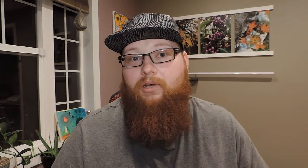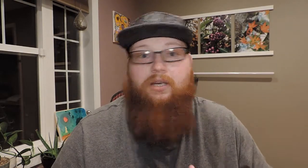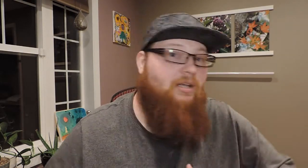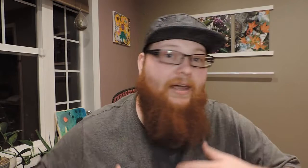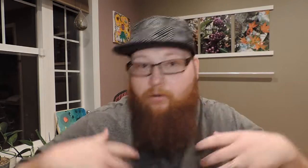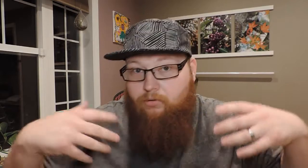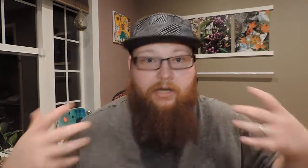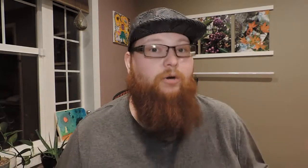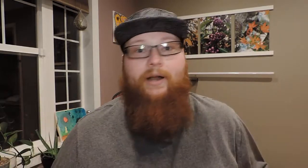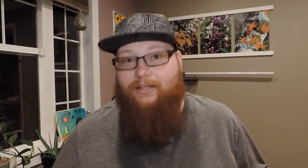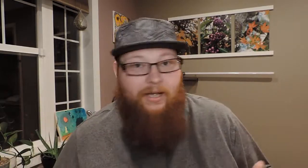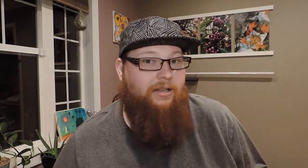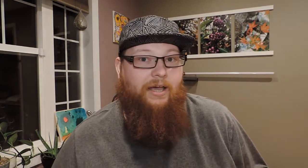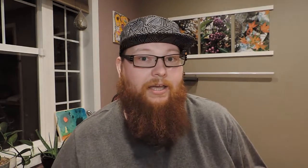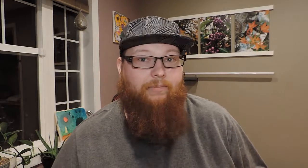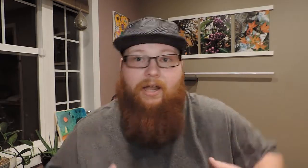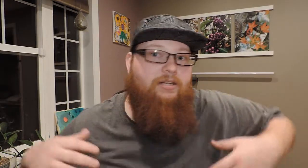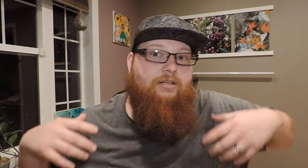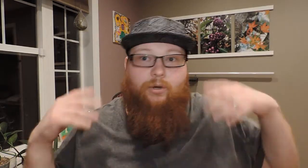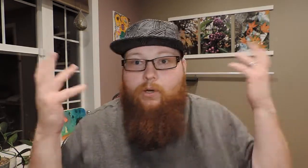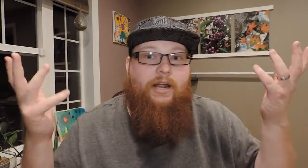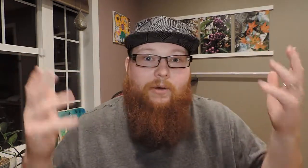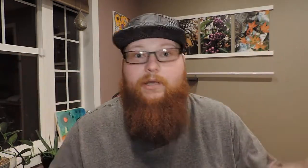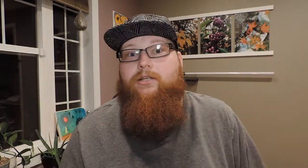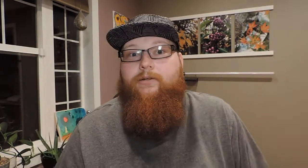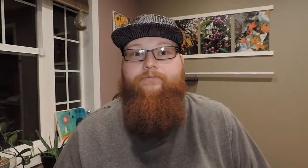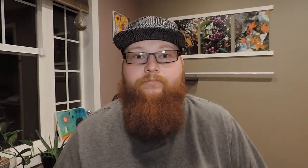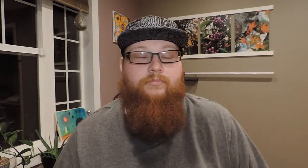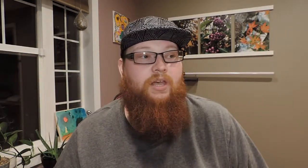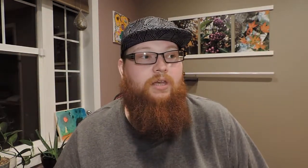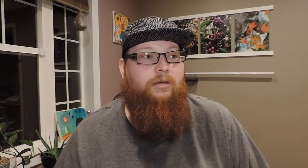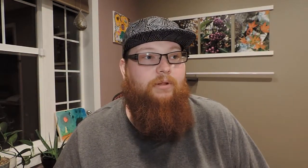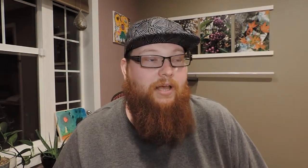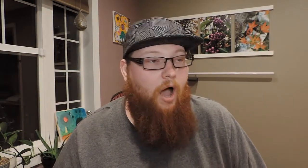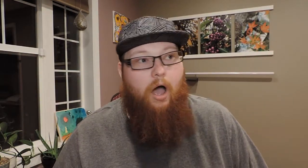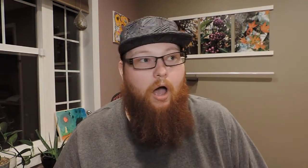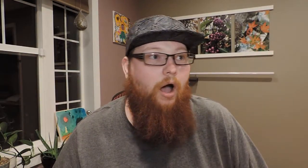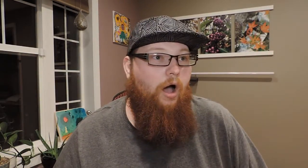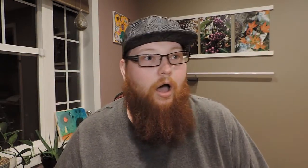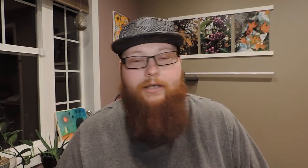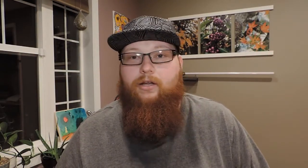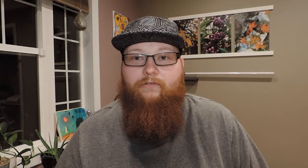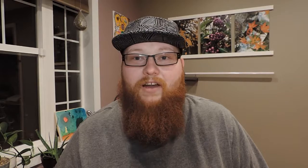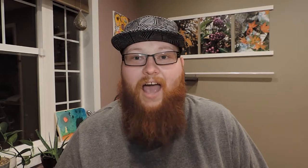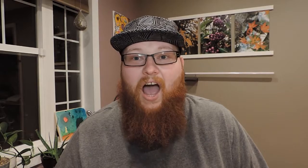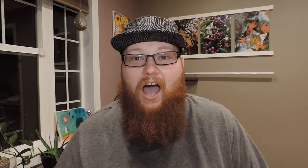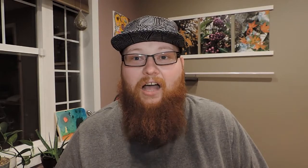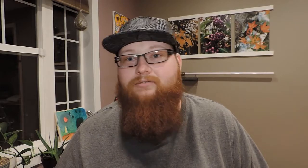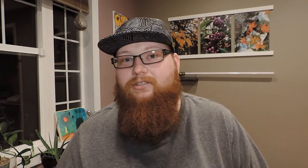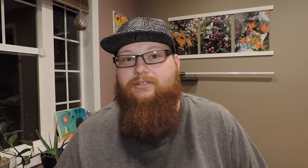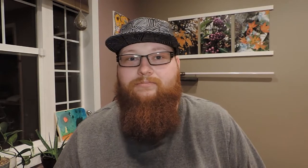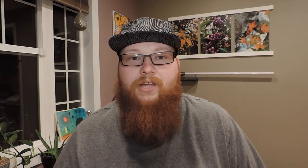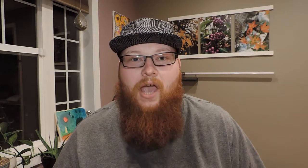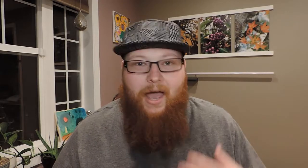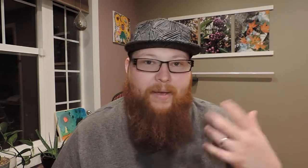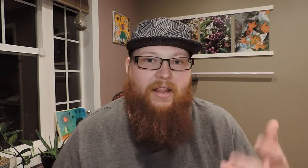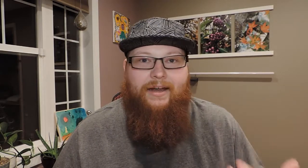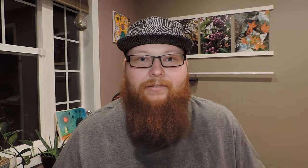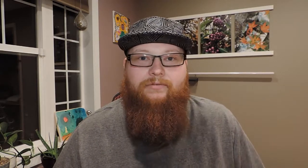Because I don't hear what I sound like, but I just do it anyways. Be like, ha, ha, ha, you know, playing, ha, ha, you know. I make a lot of